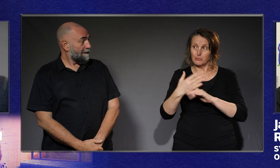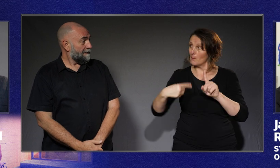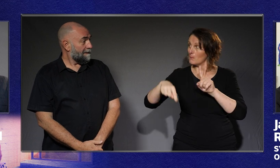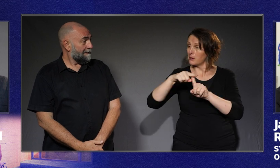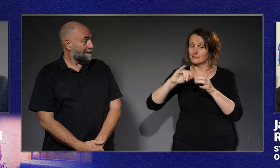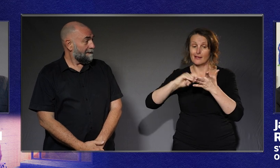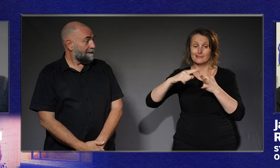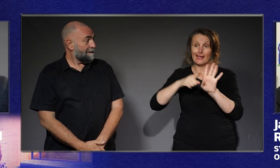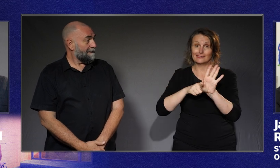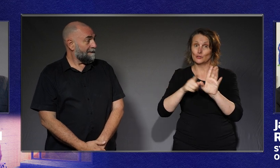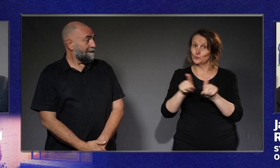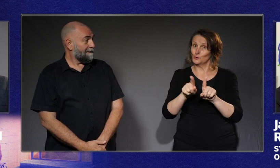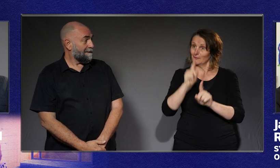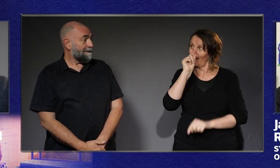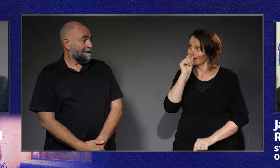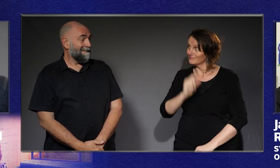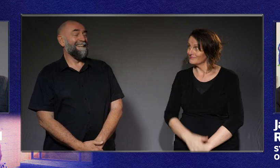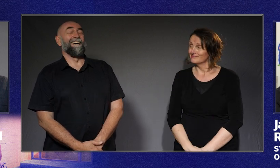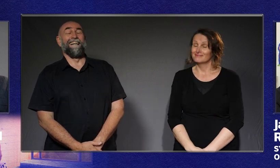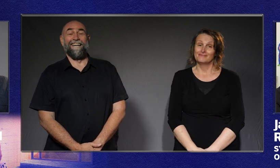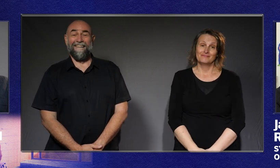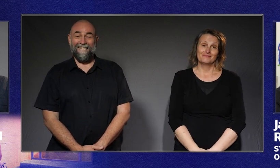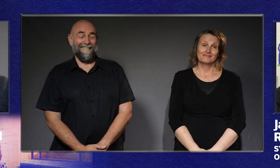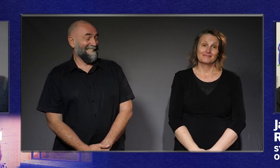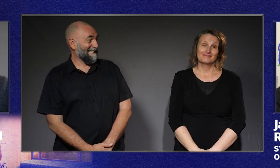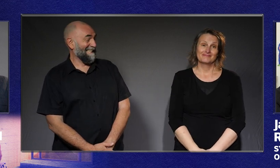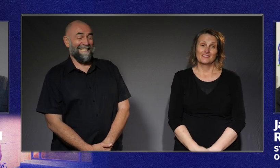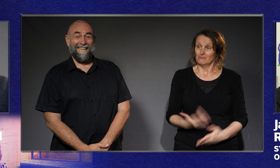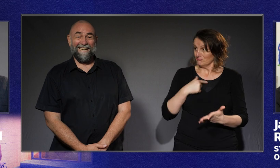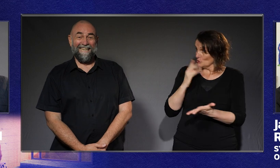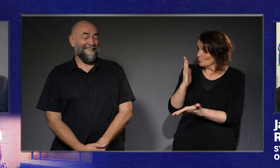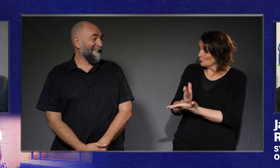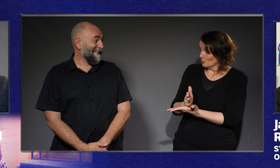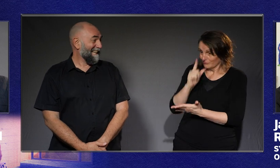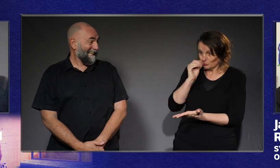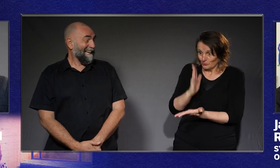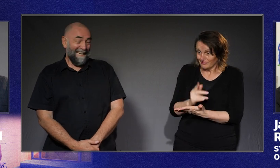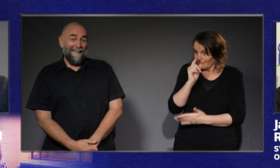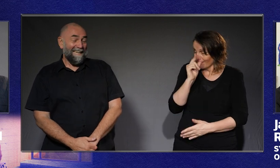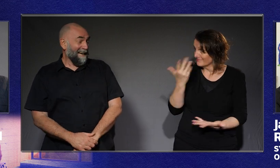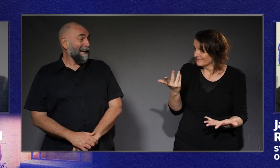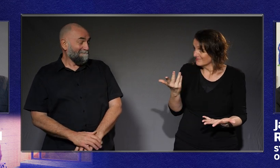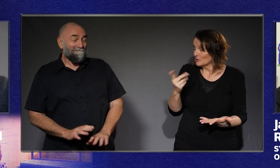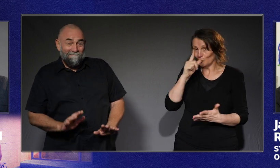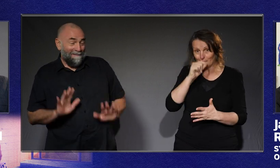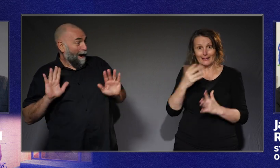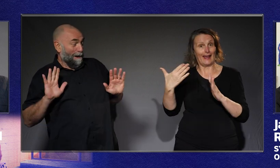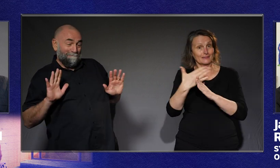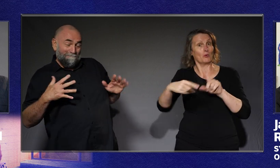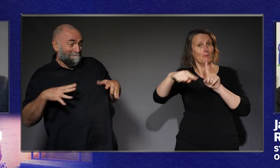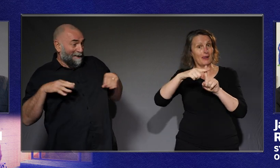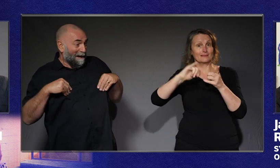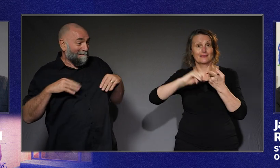don't think that is said enough. And I do. It's true. You can. I'm on board.